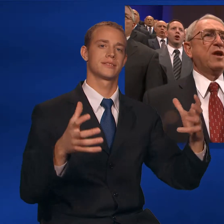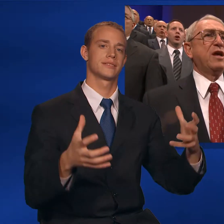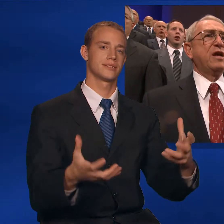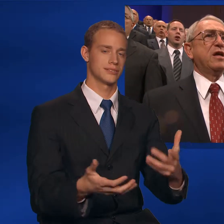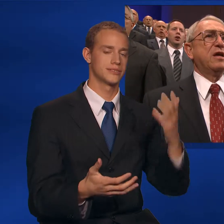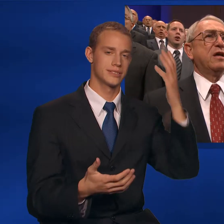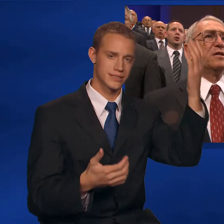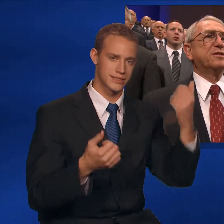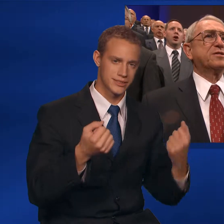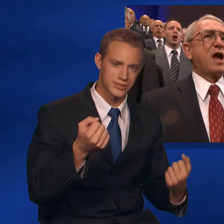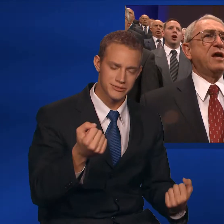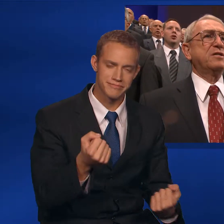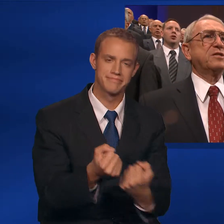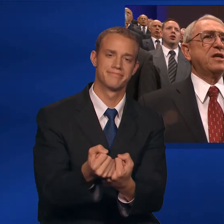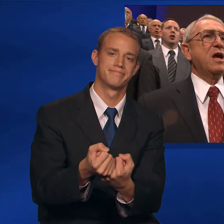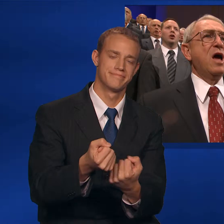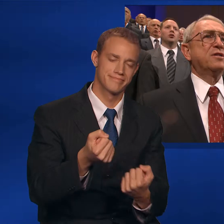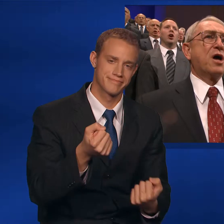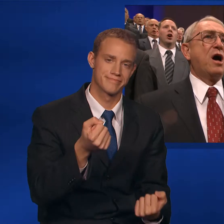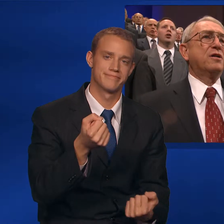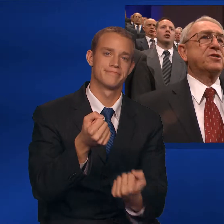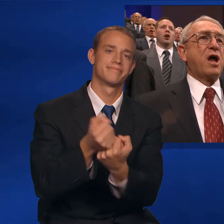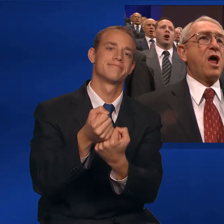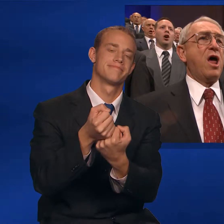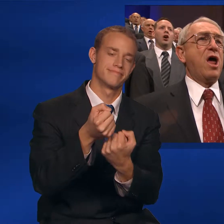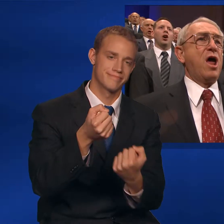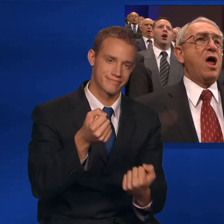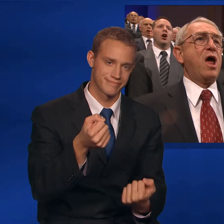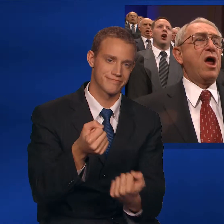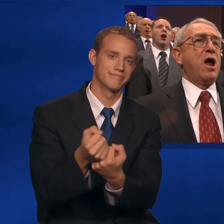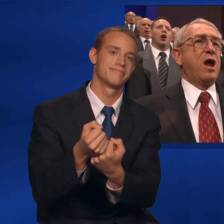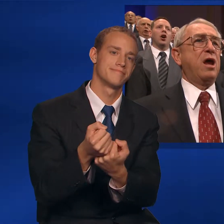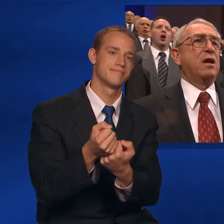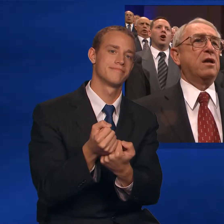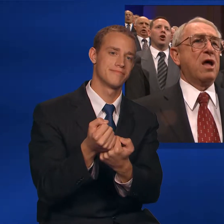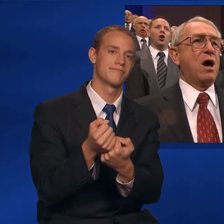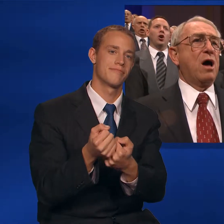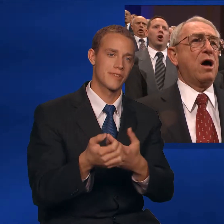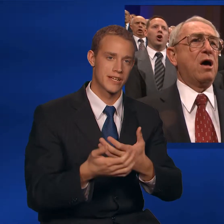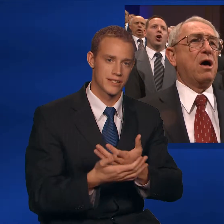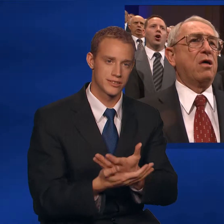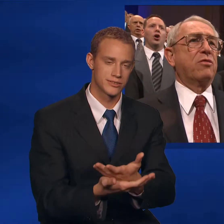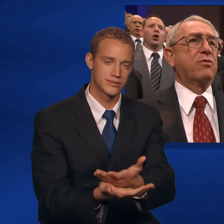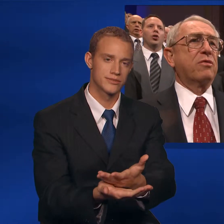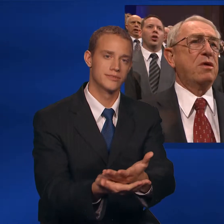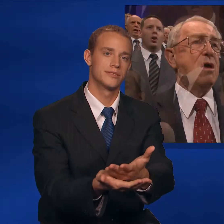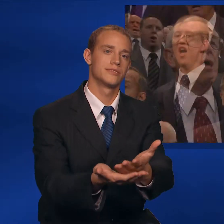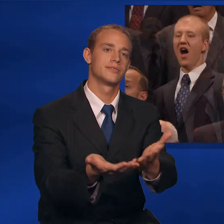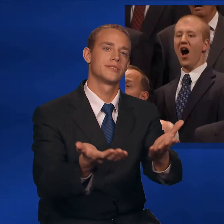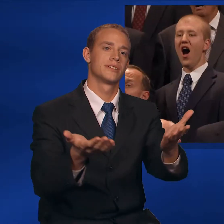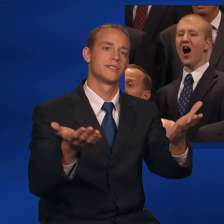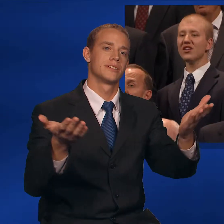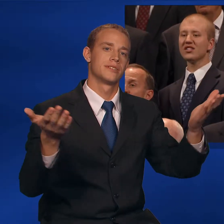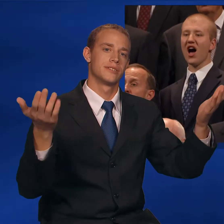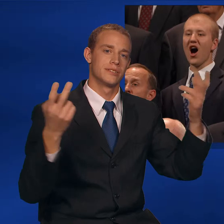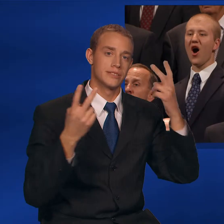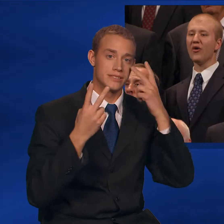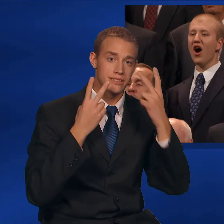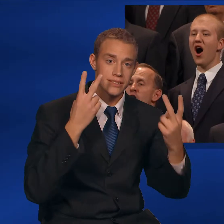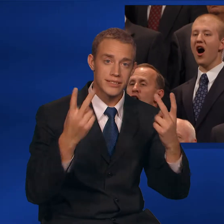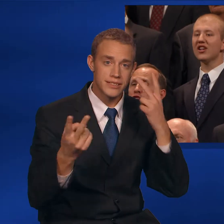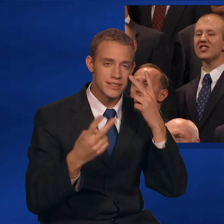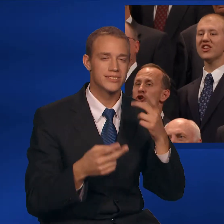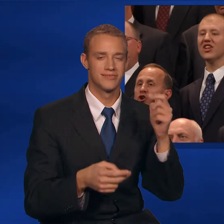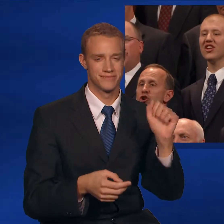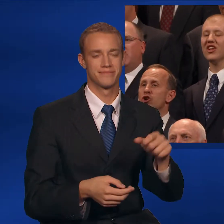safely His saints He sustaineth. Hast thou